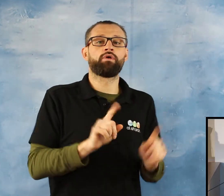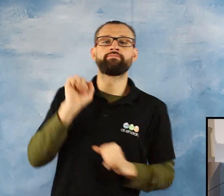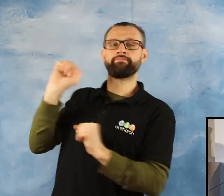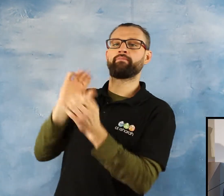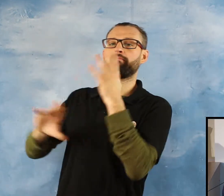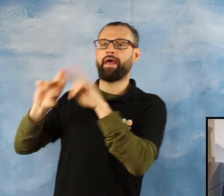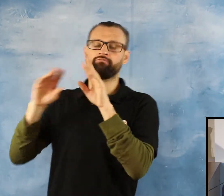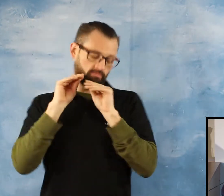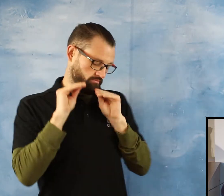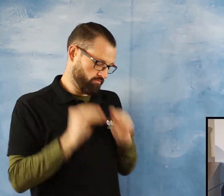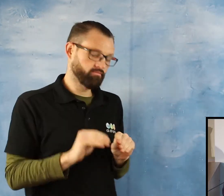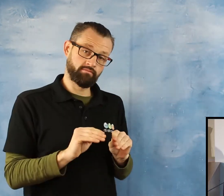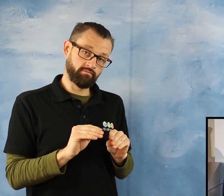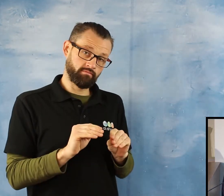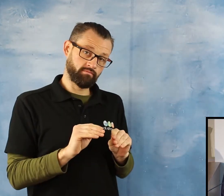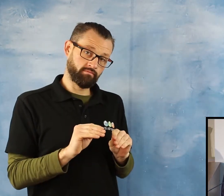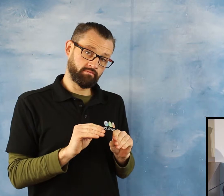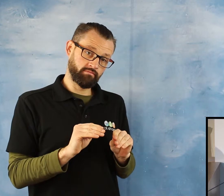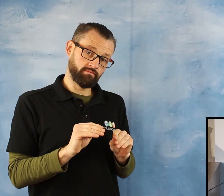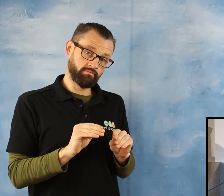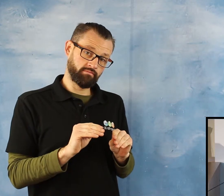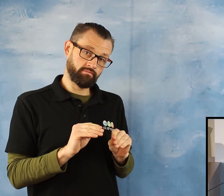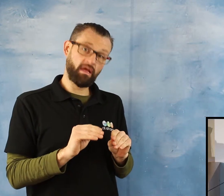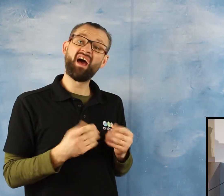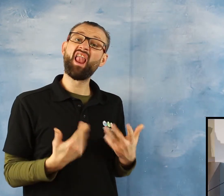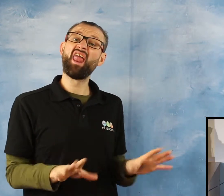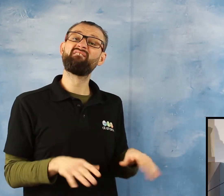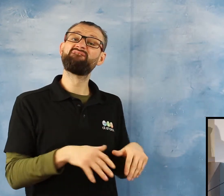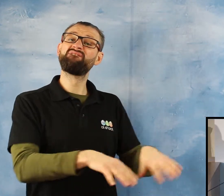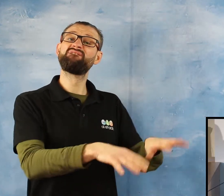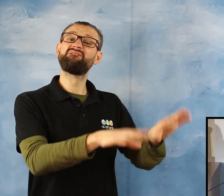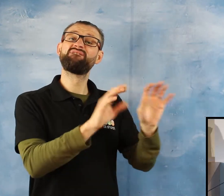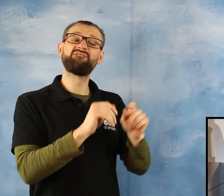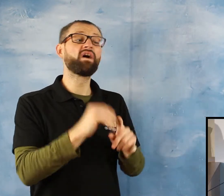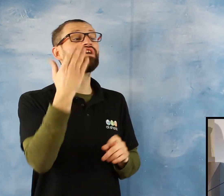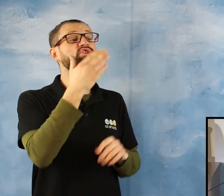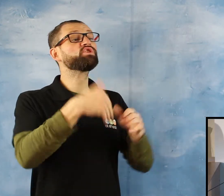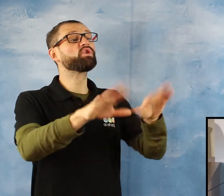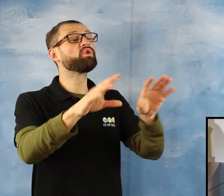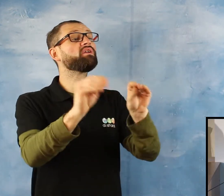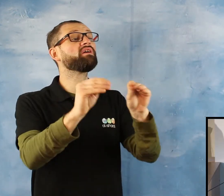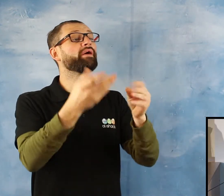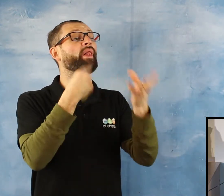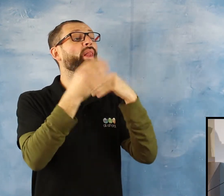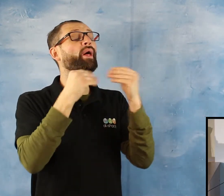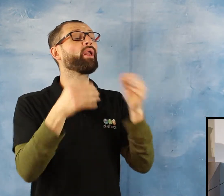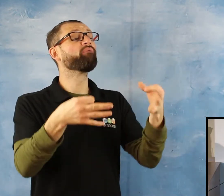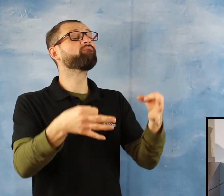cannot leave them They are going to the school Not only getting their Formal educational qualification But to